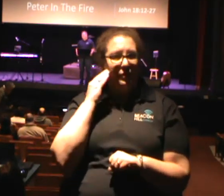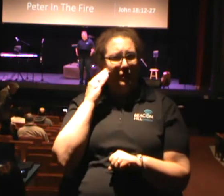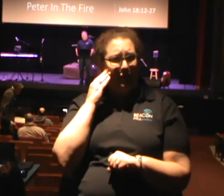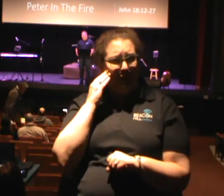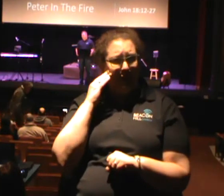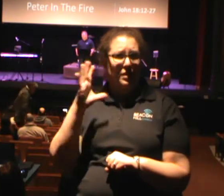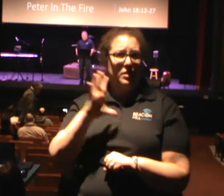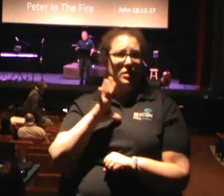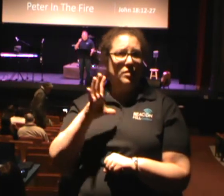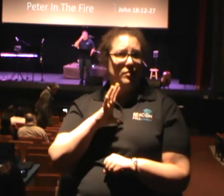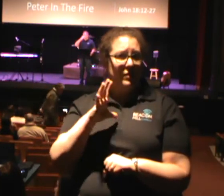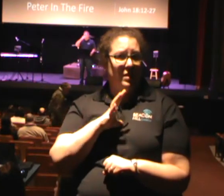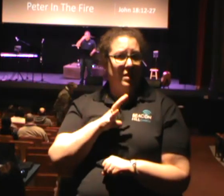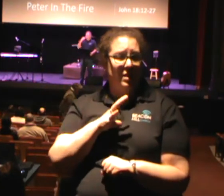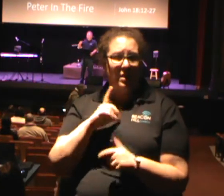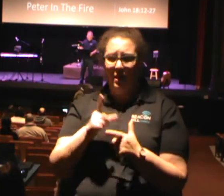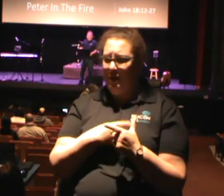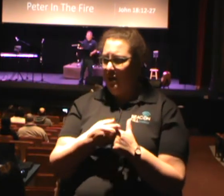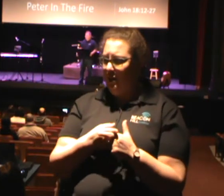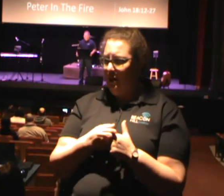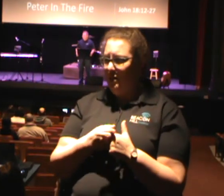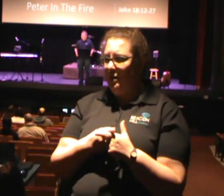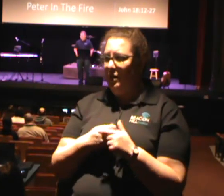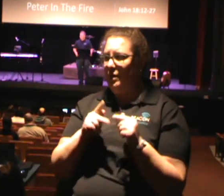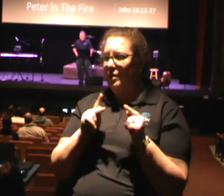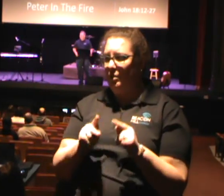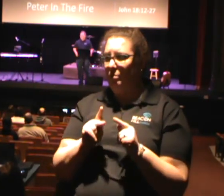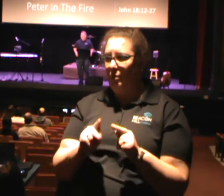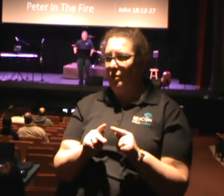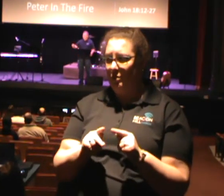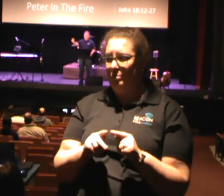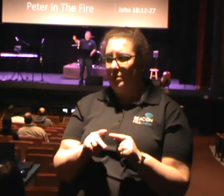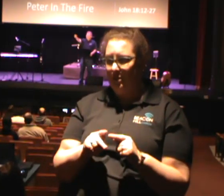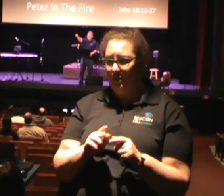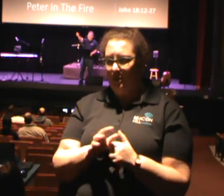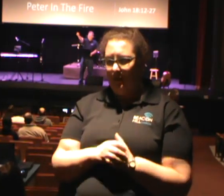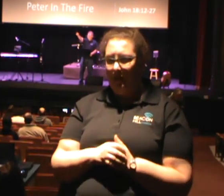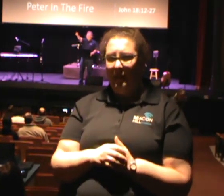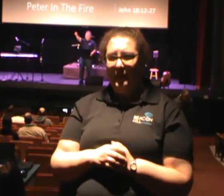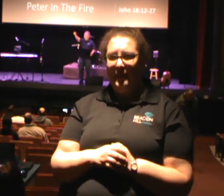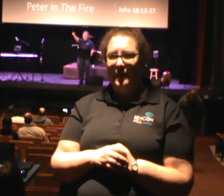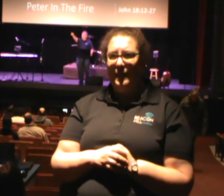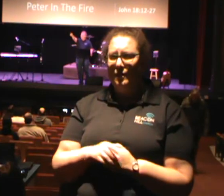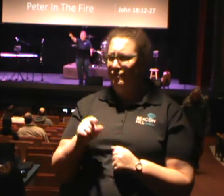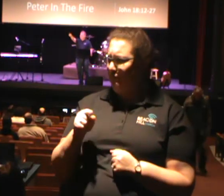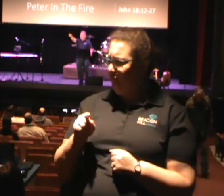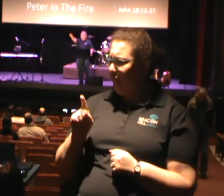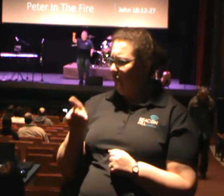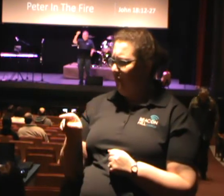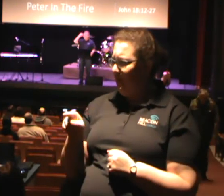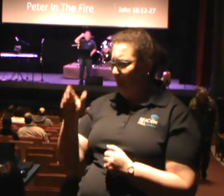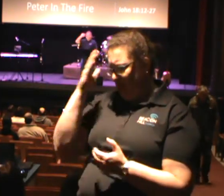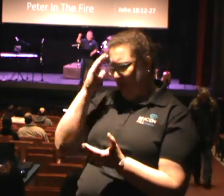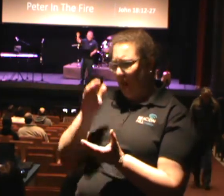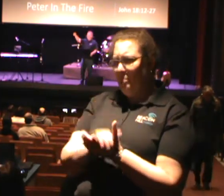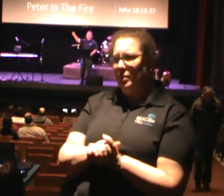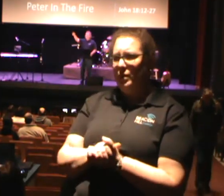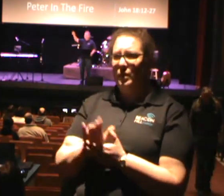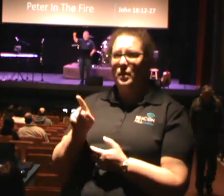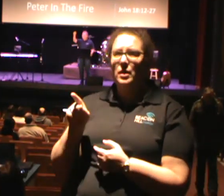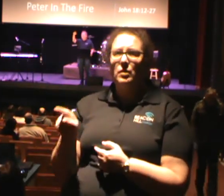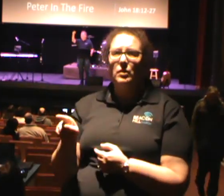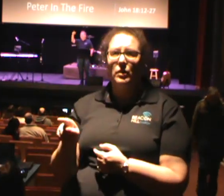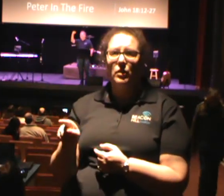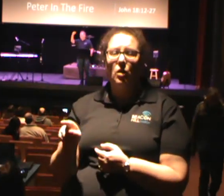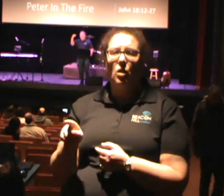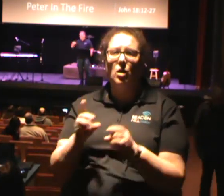there, and this person goes, who's a relative of Amalchus. He's not, I believe you are a disciple of Jesus, because you know why I know that? You're the guy who